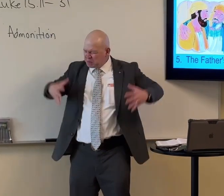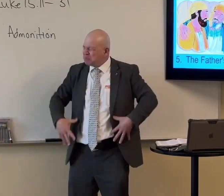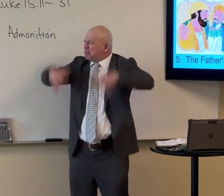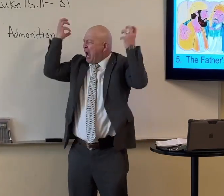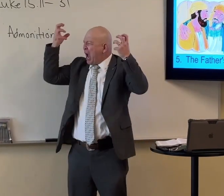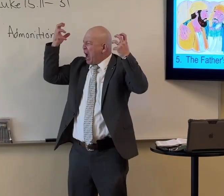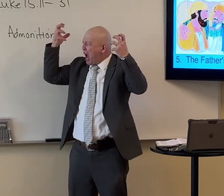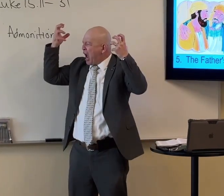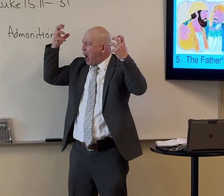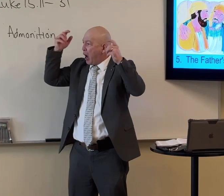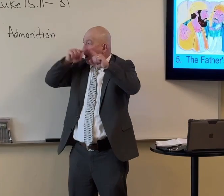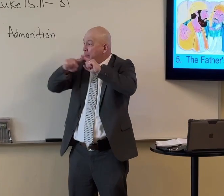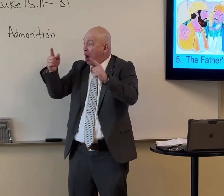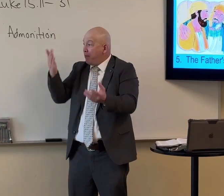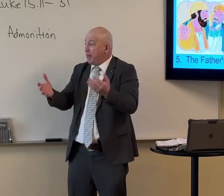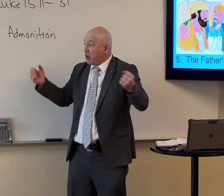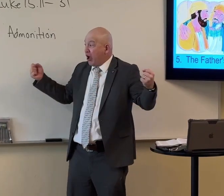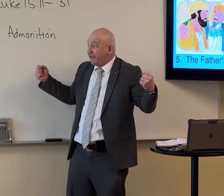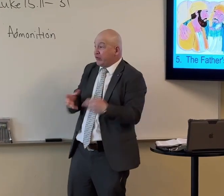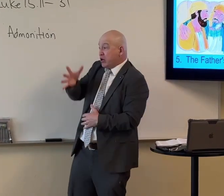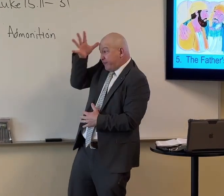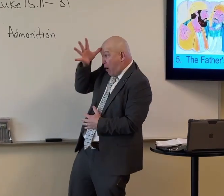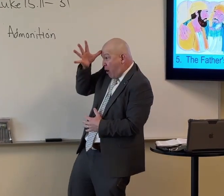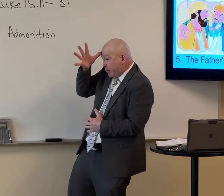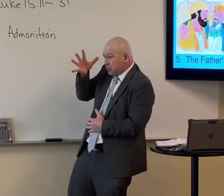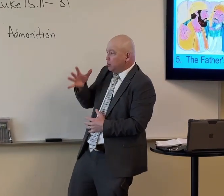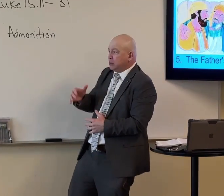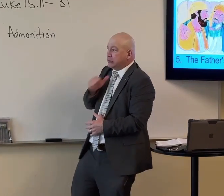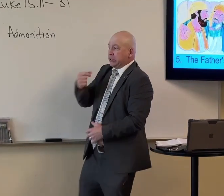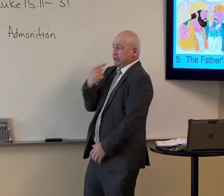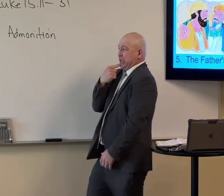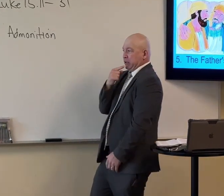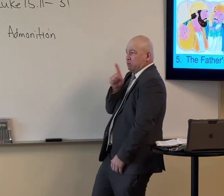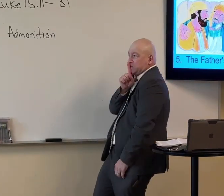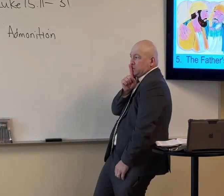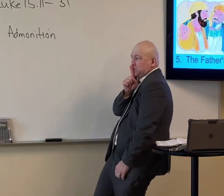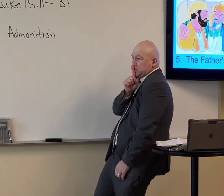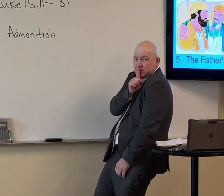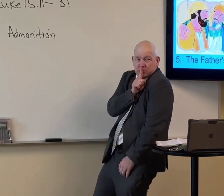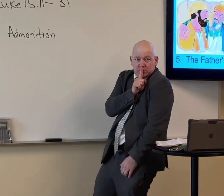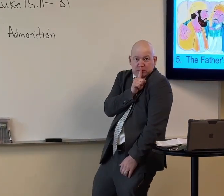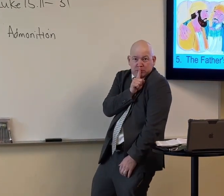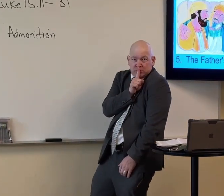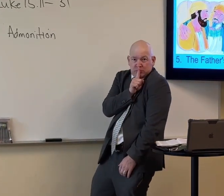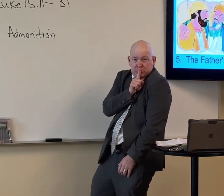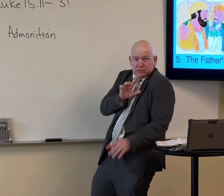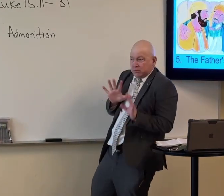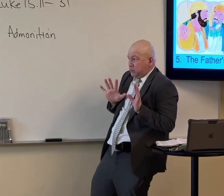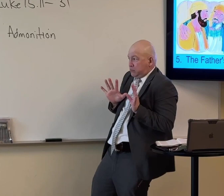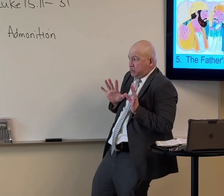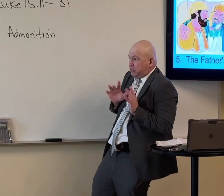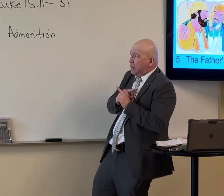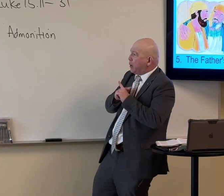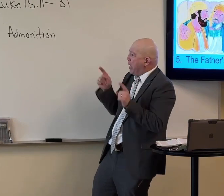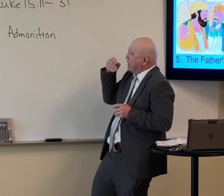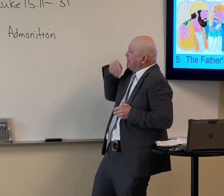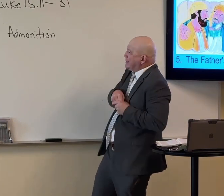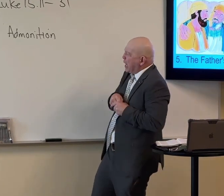terrible. And the children get angry. Maybe even because they're, they're too, too afraid to even say anything. But